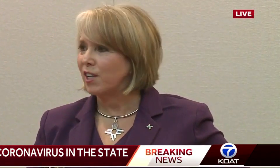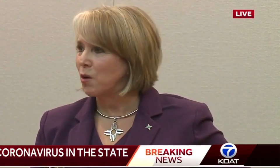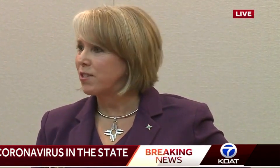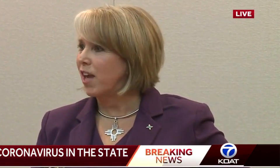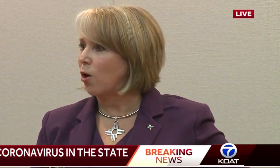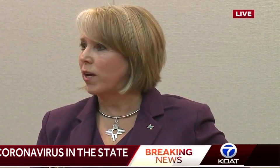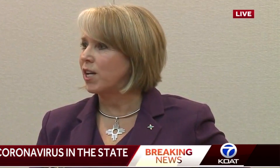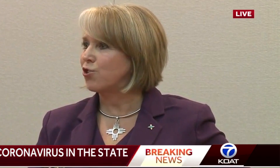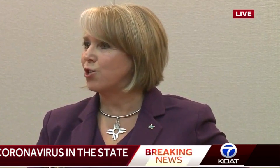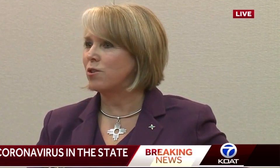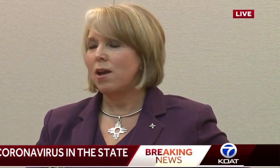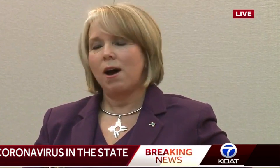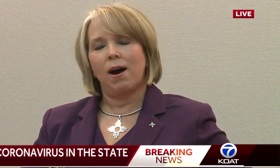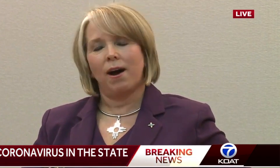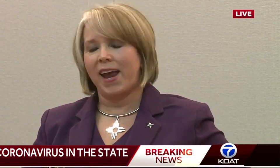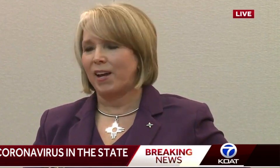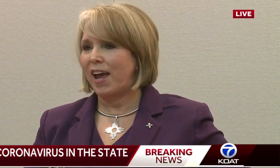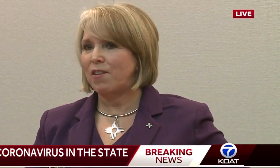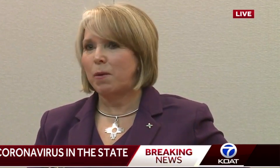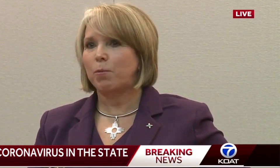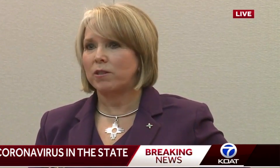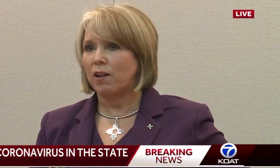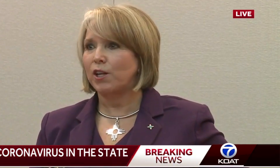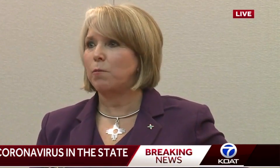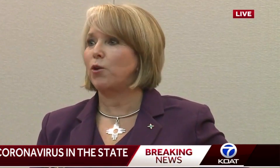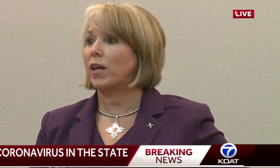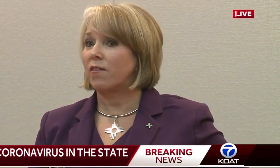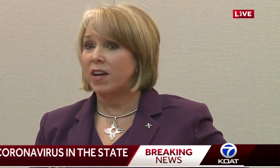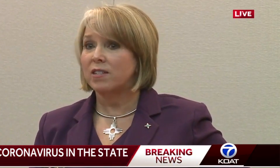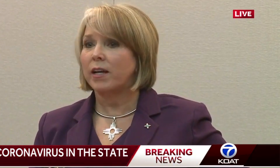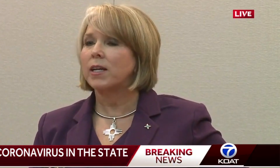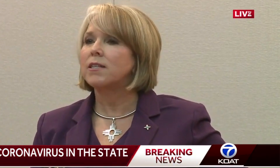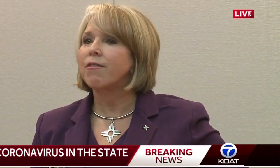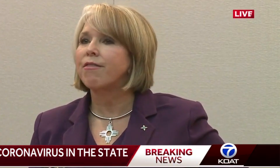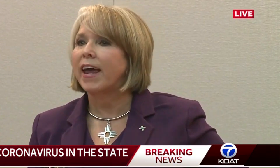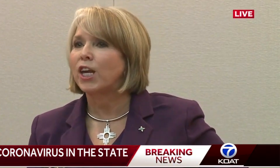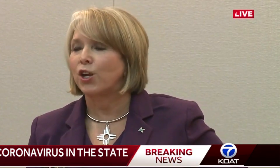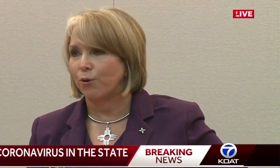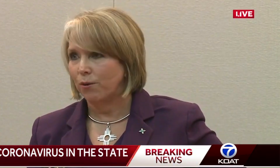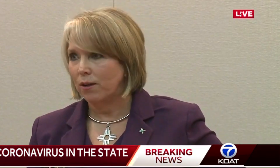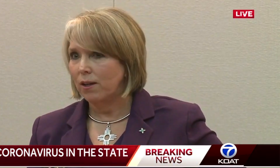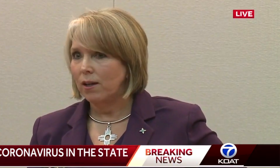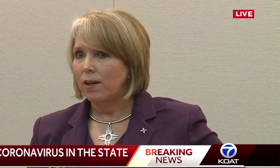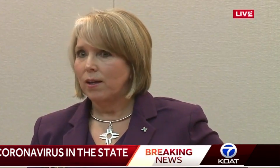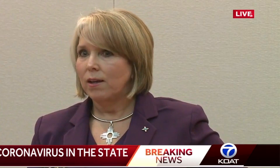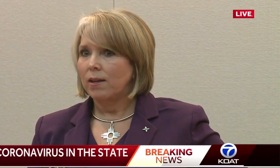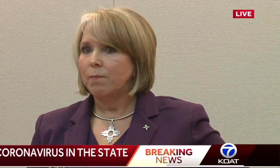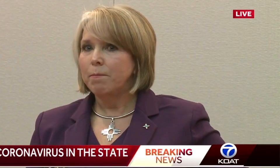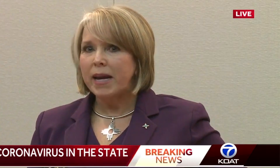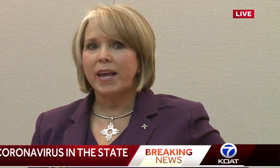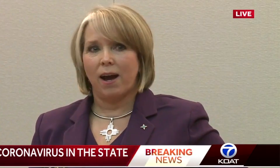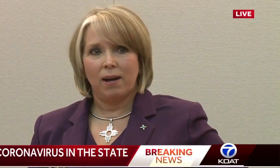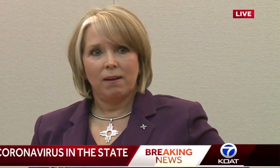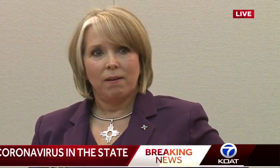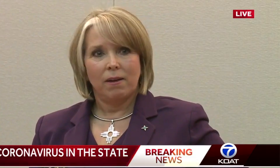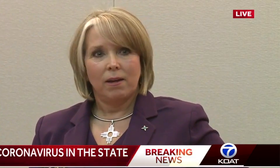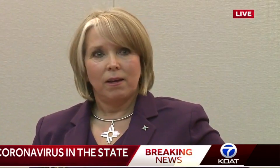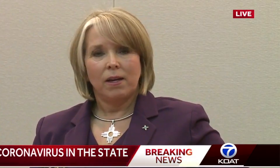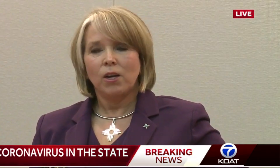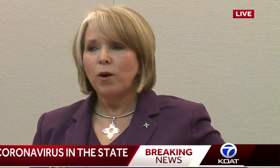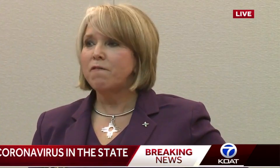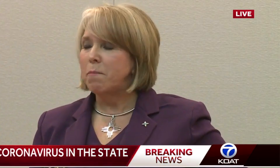issues and dealing with salary issues and having people telecommute and giving us ideas. Thank you. Media.